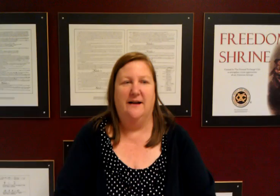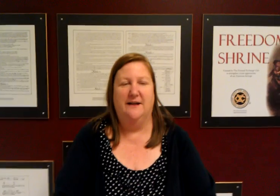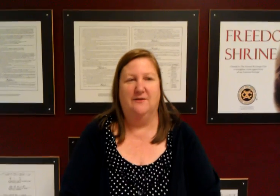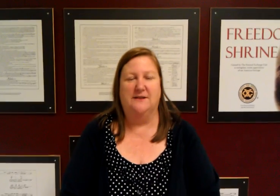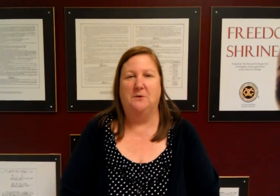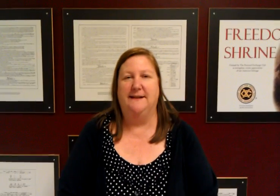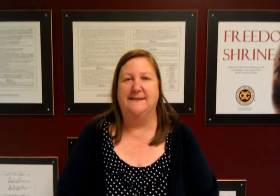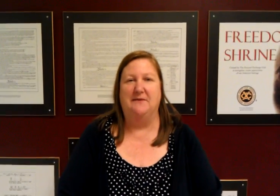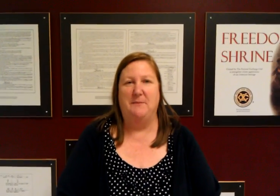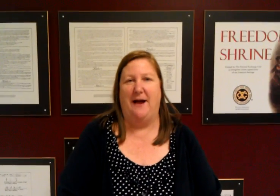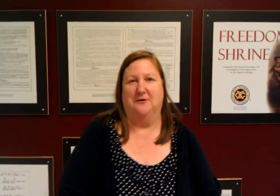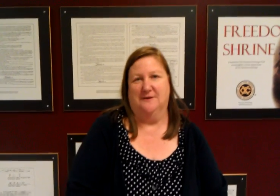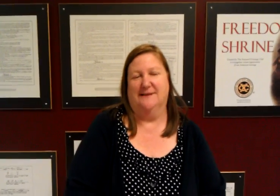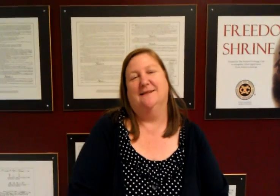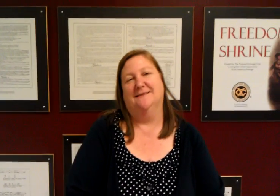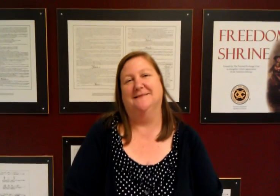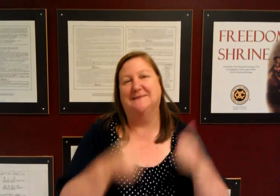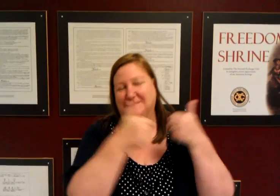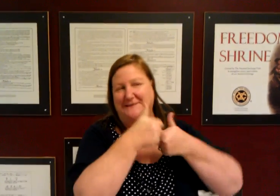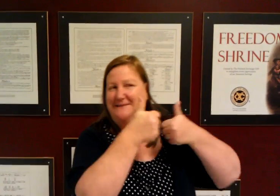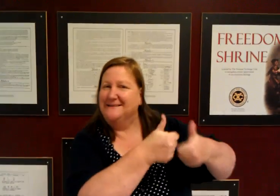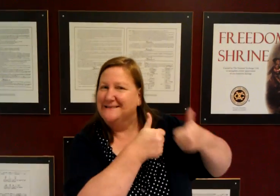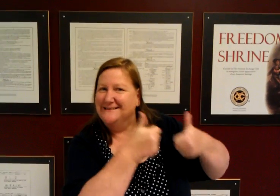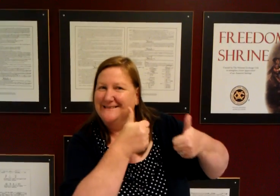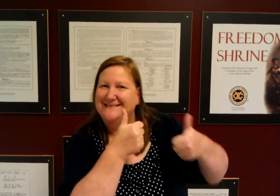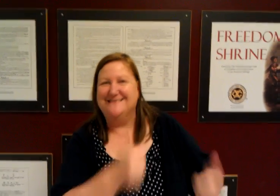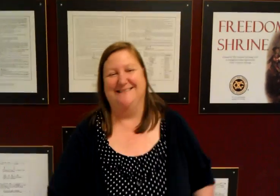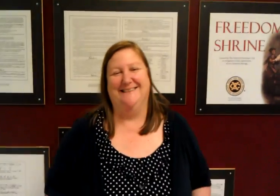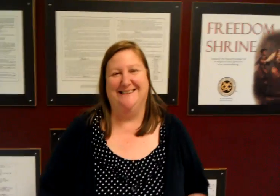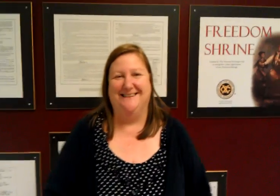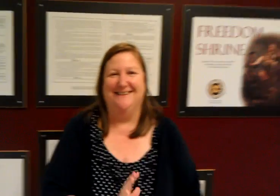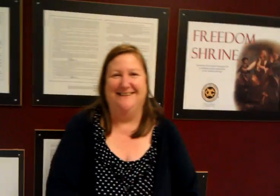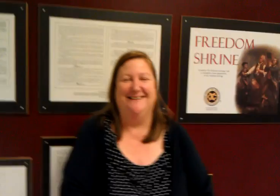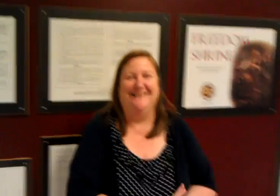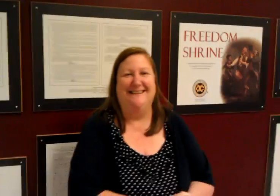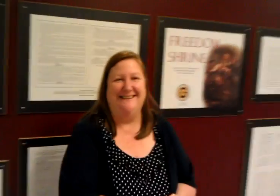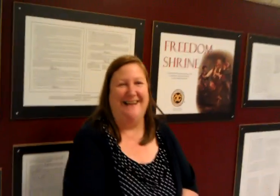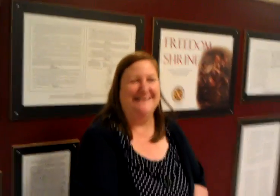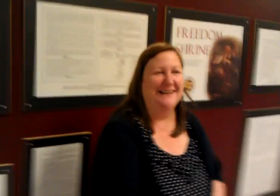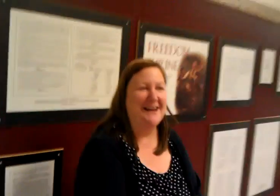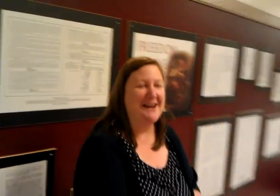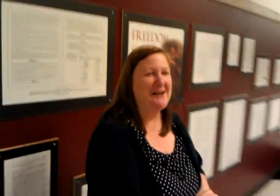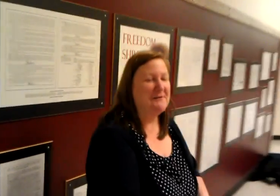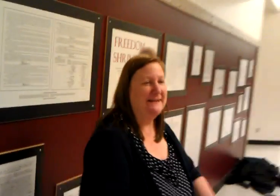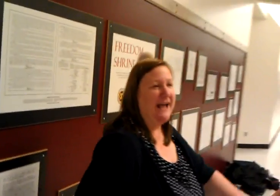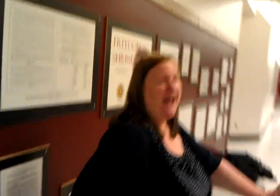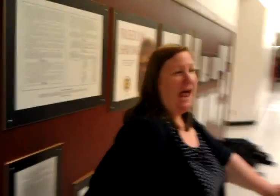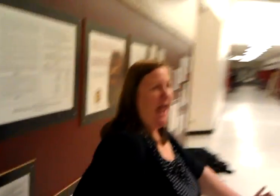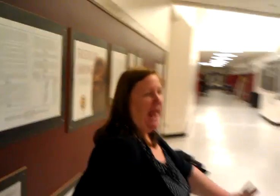are doing good